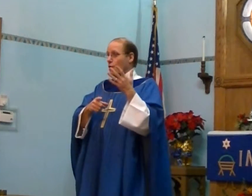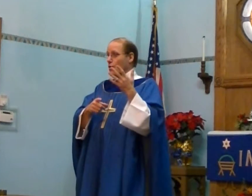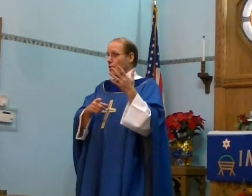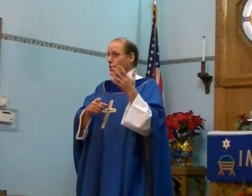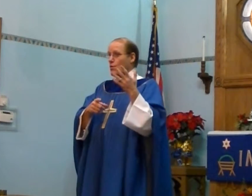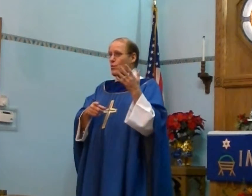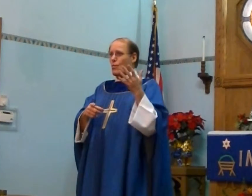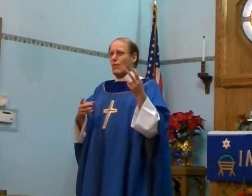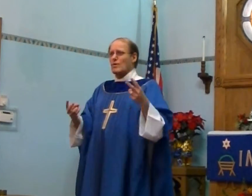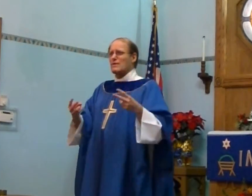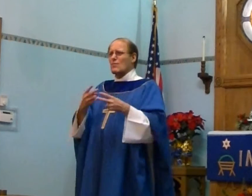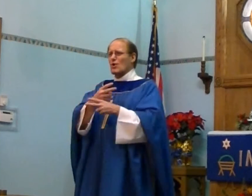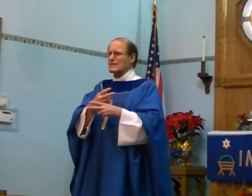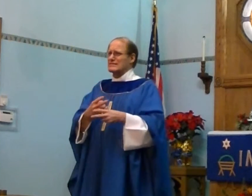what would be worse